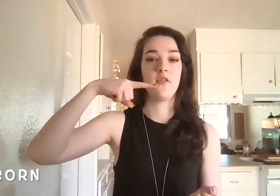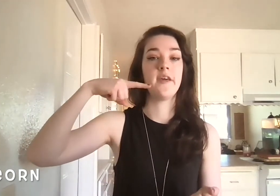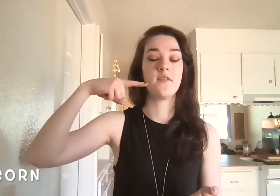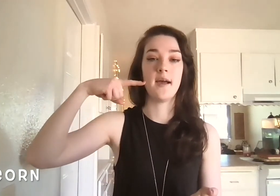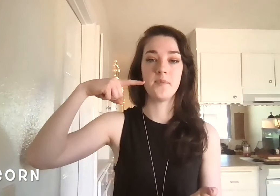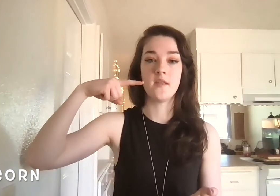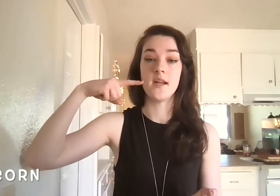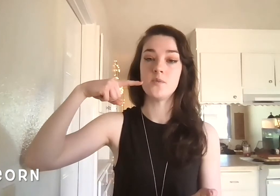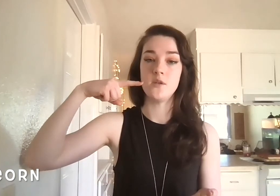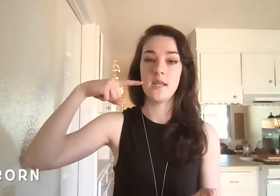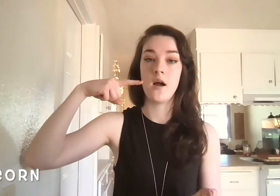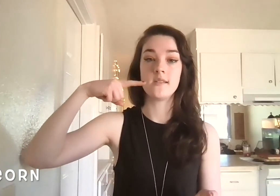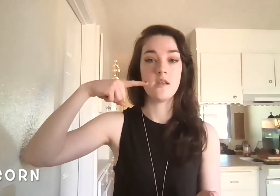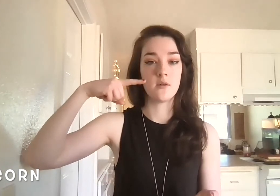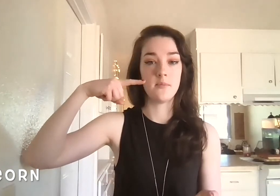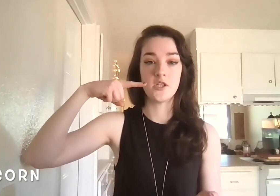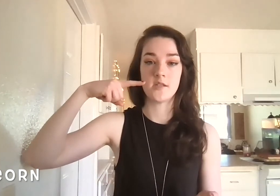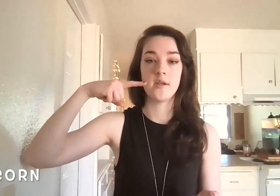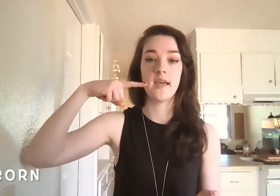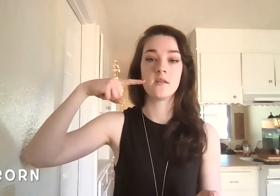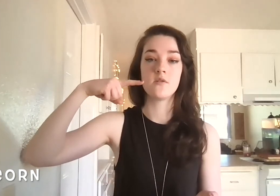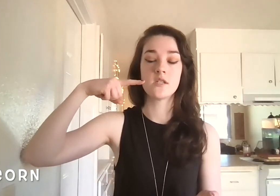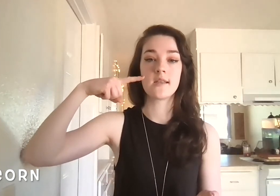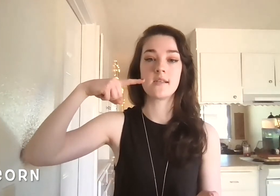like that. And then as we're doing that, our teeth are going to be chattering again. So just like this.